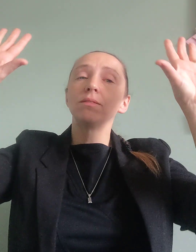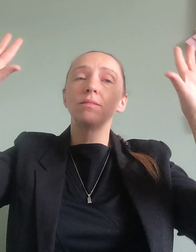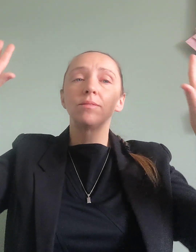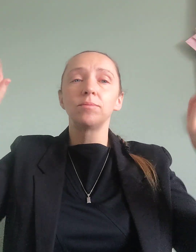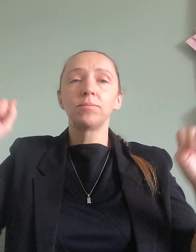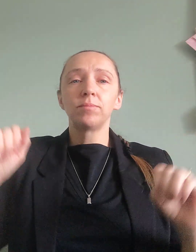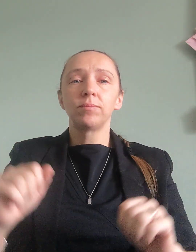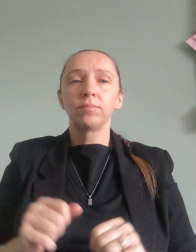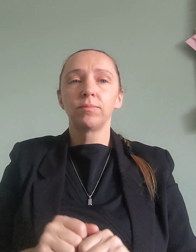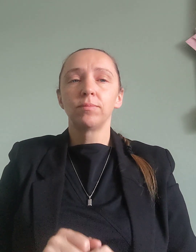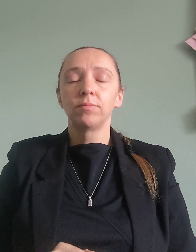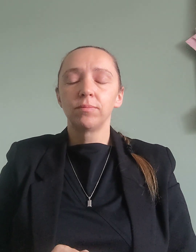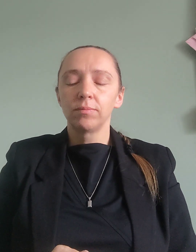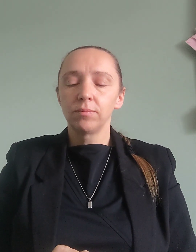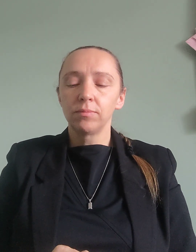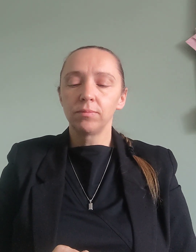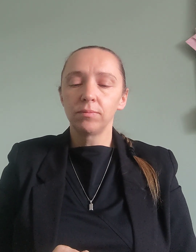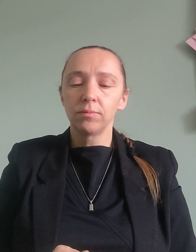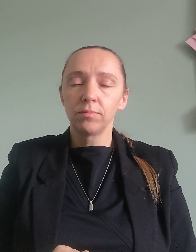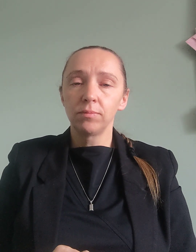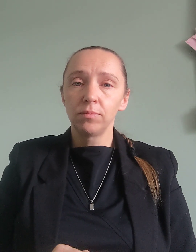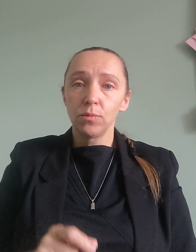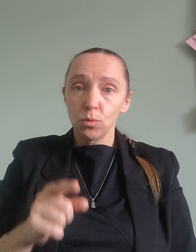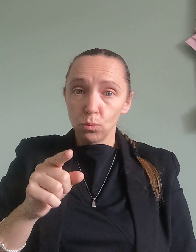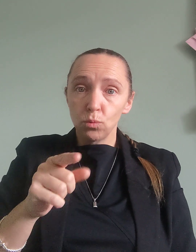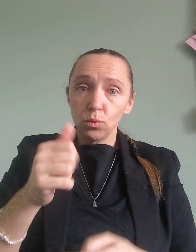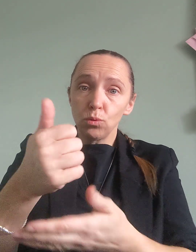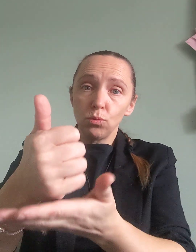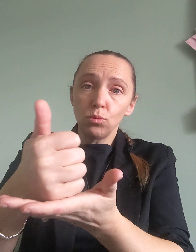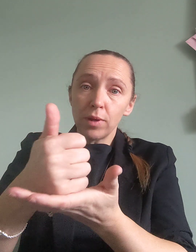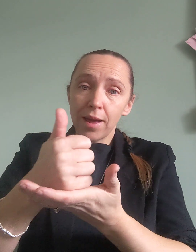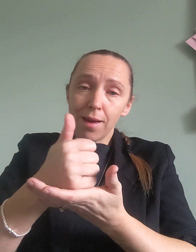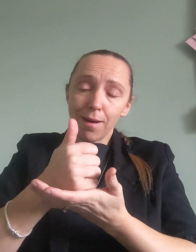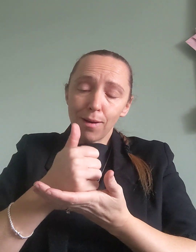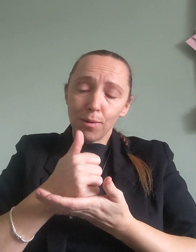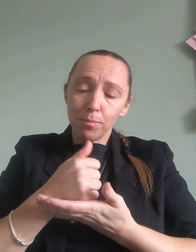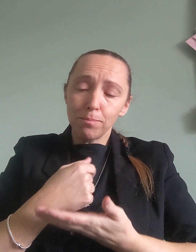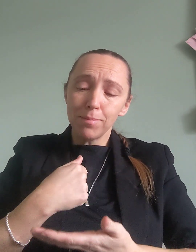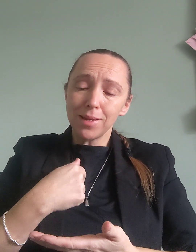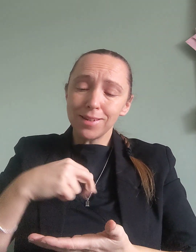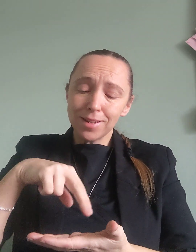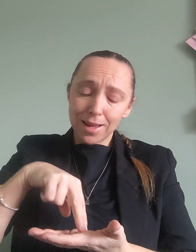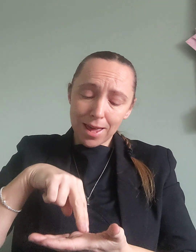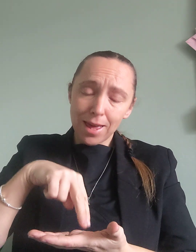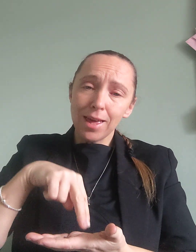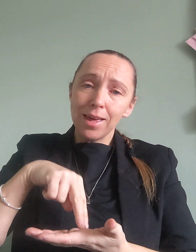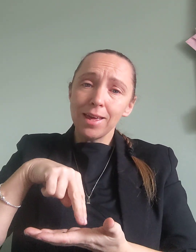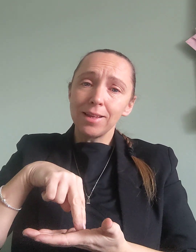and carry on, cause I know, I disclose,